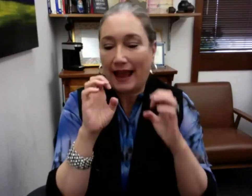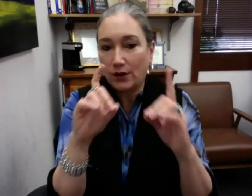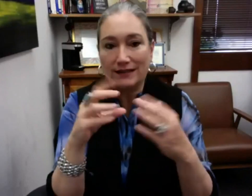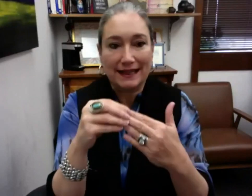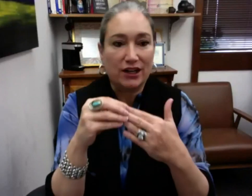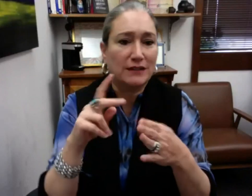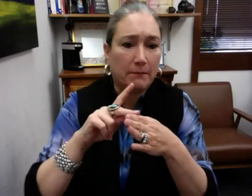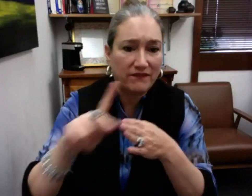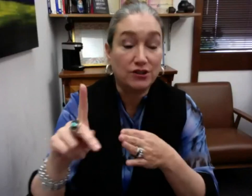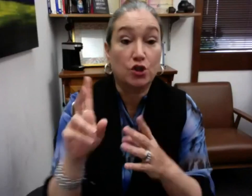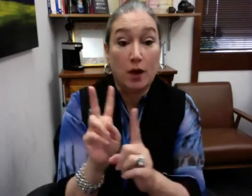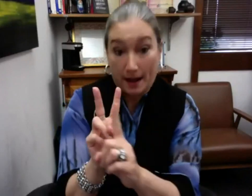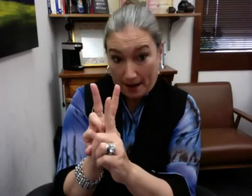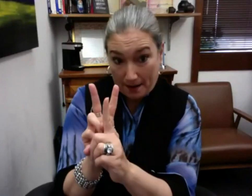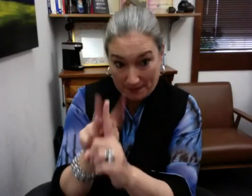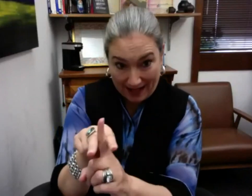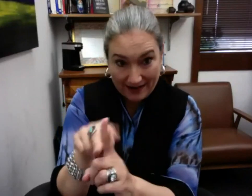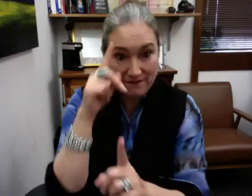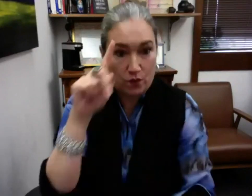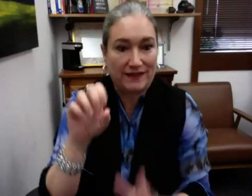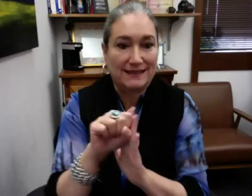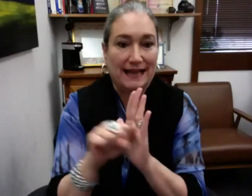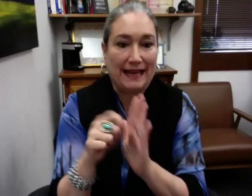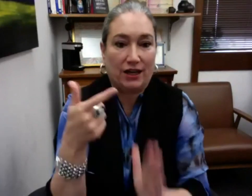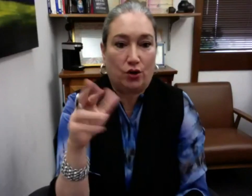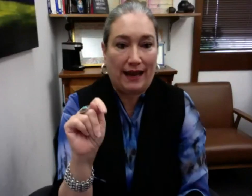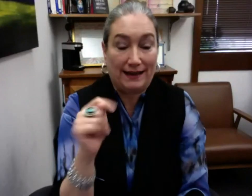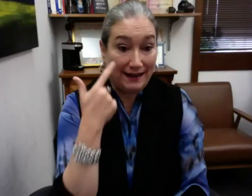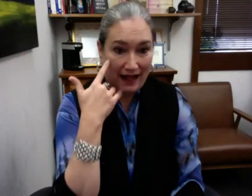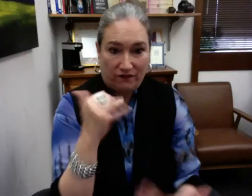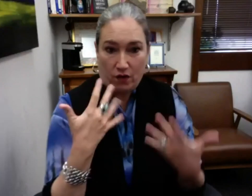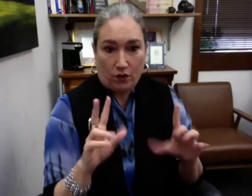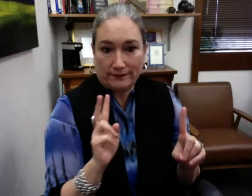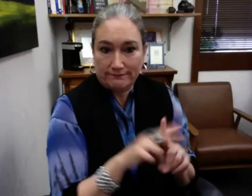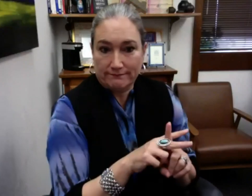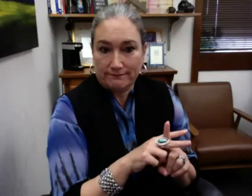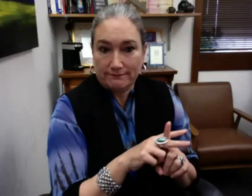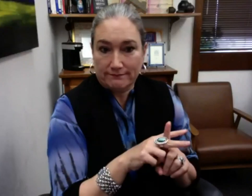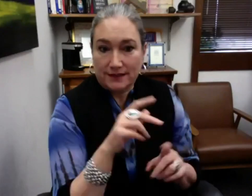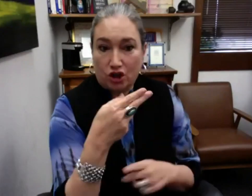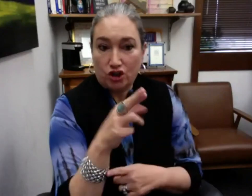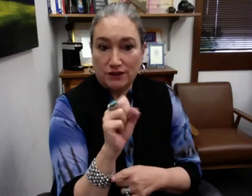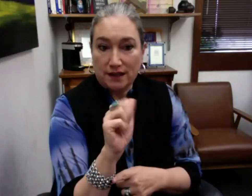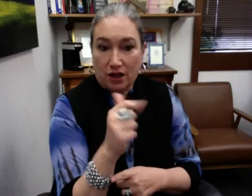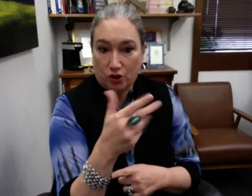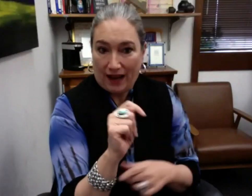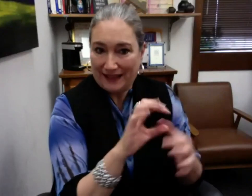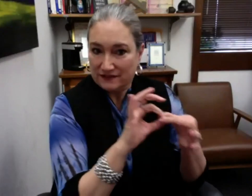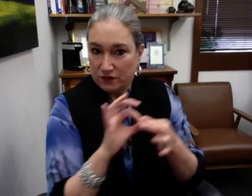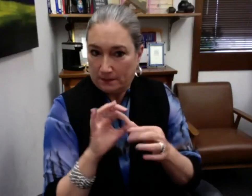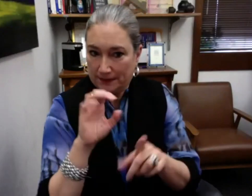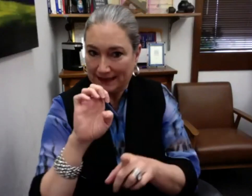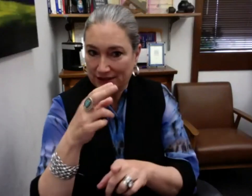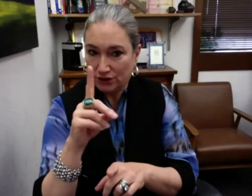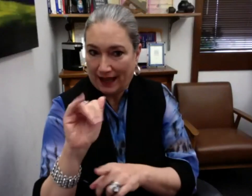all states that are, have Deaf educational leaders are applying for these state grants. California has already applied